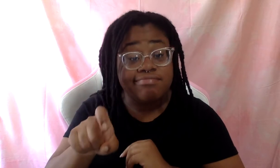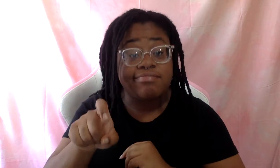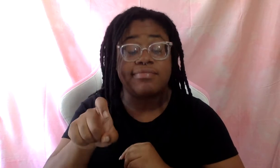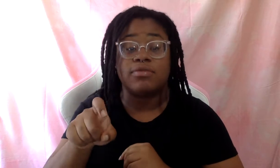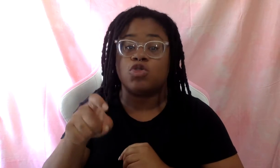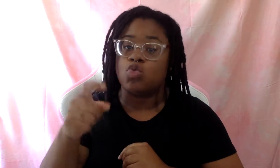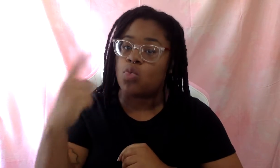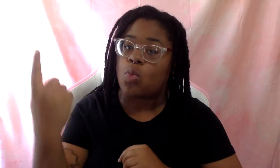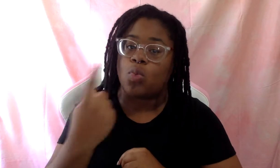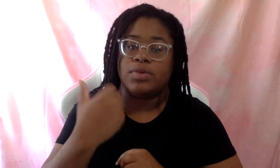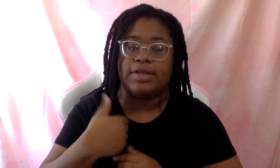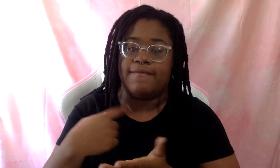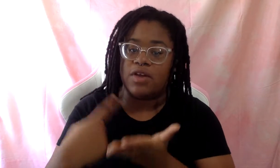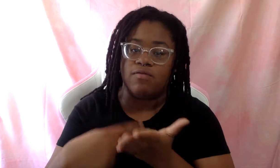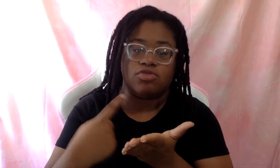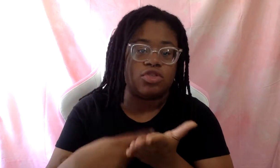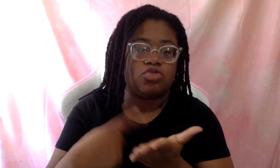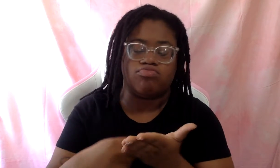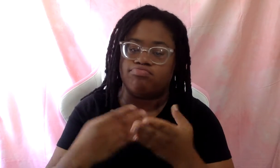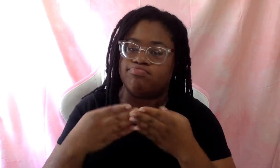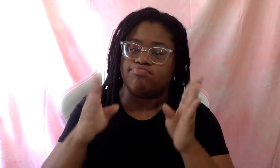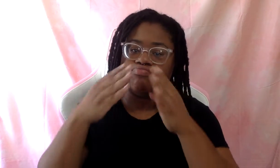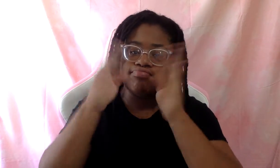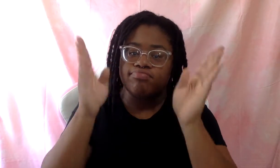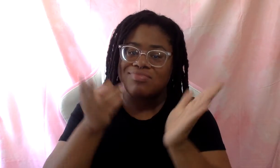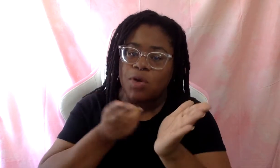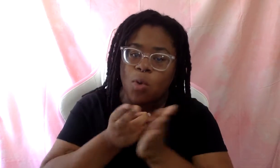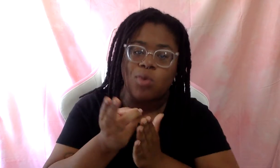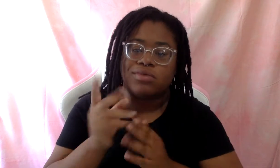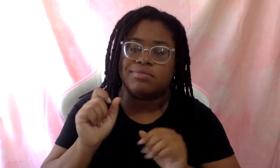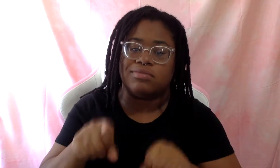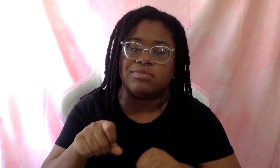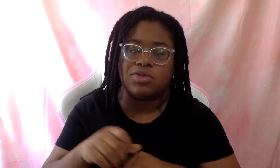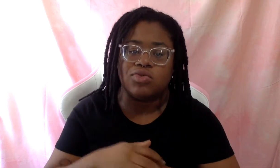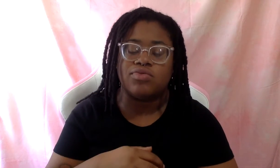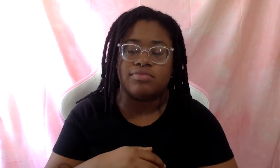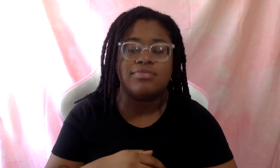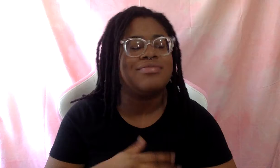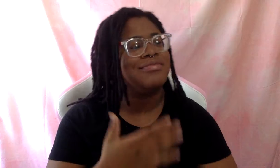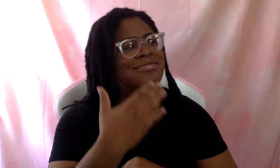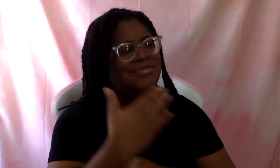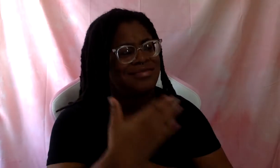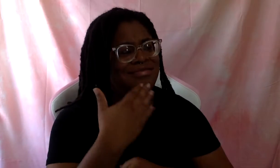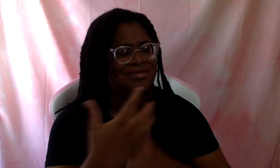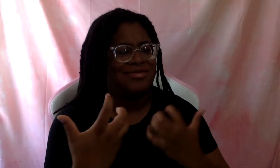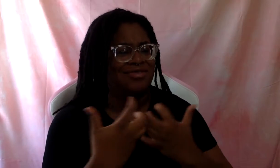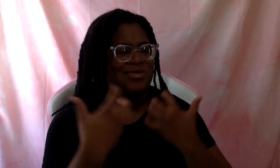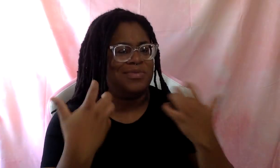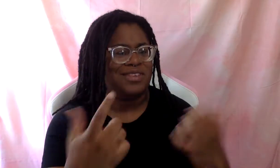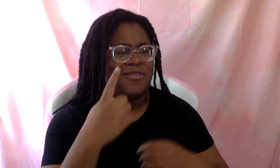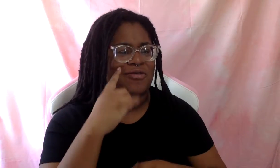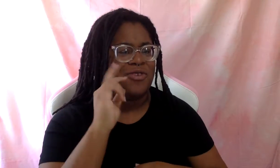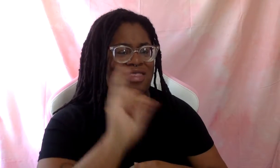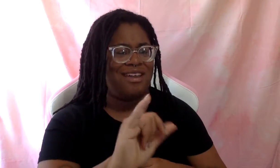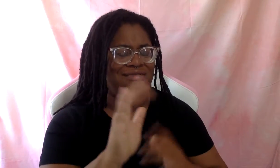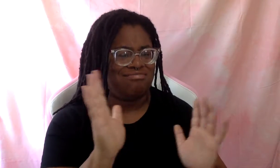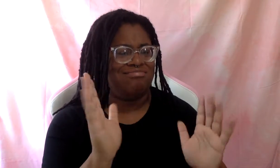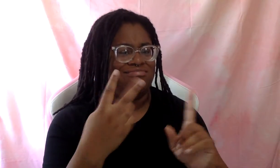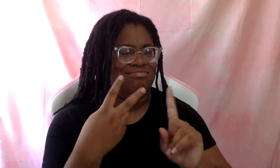conversations as openly and as honestly as possible. Thank you so much for that insight. There are a lot of